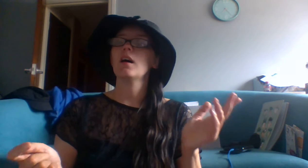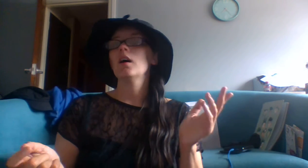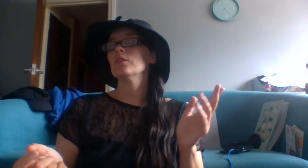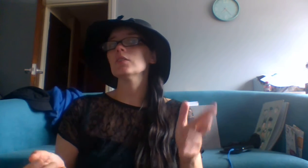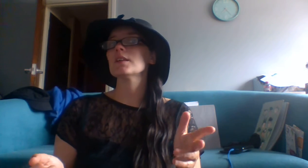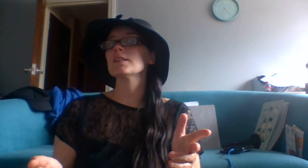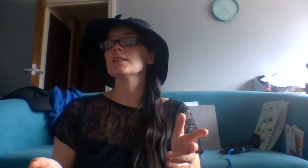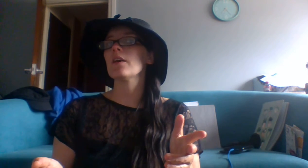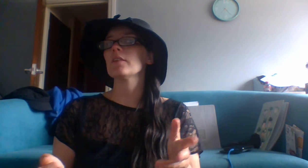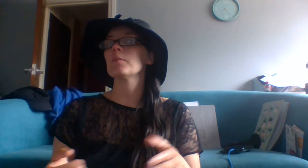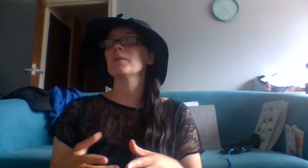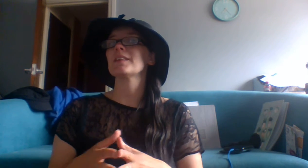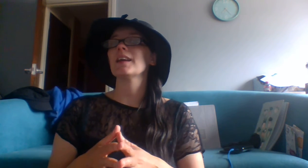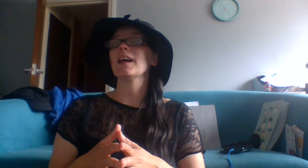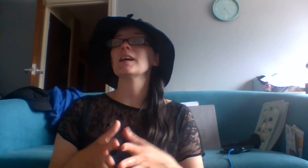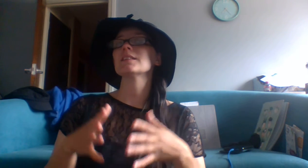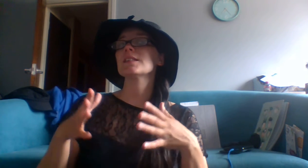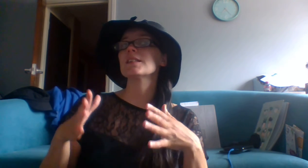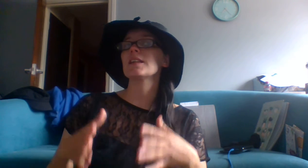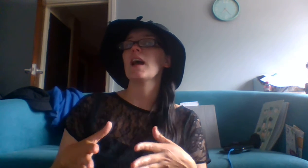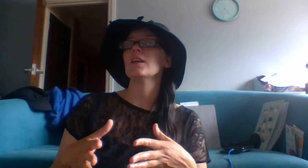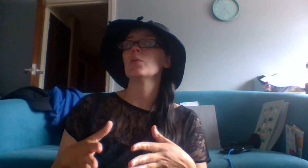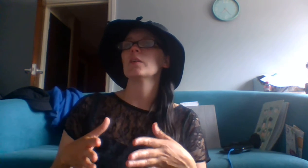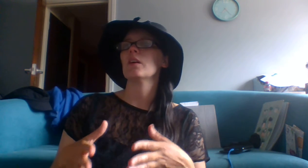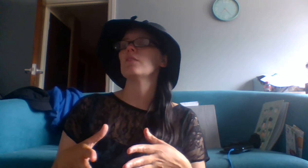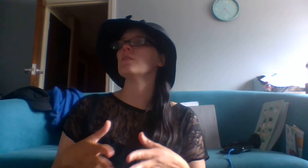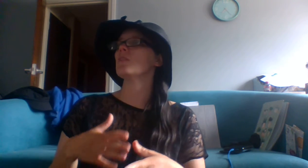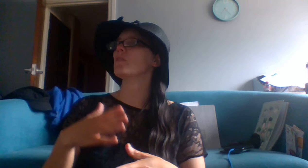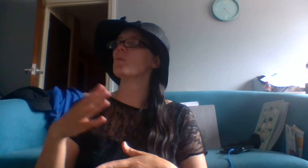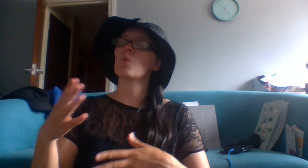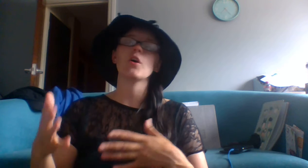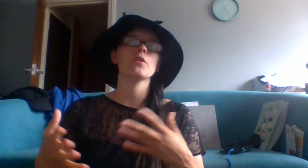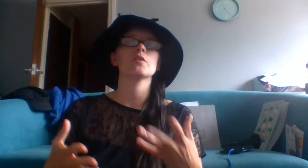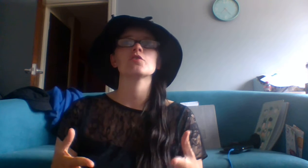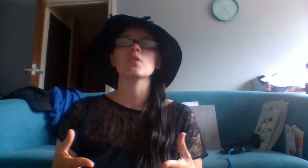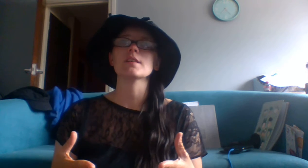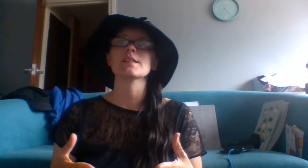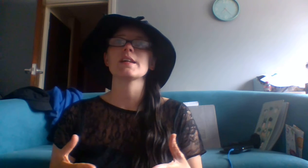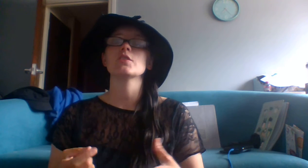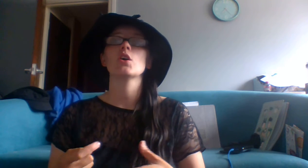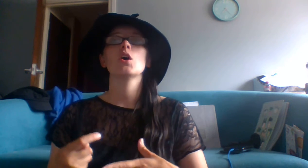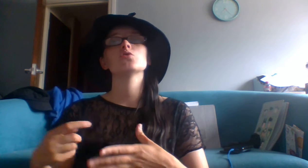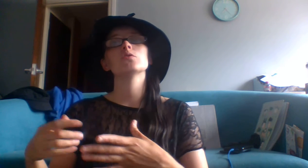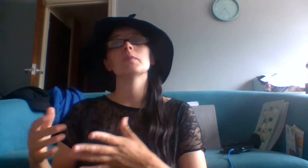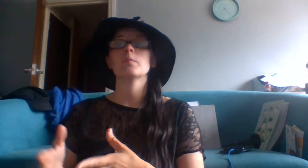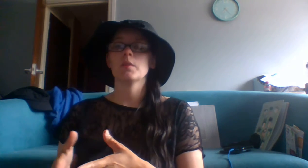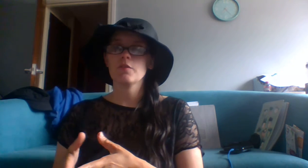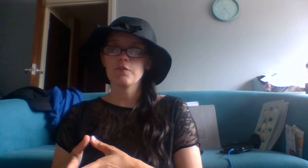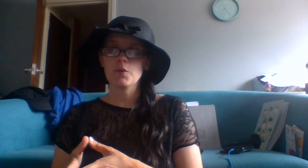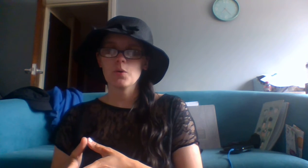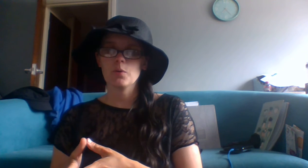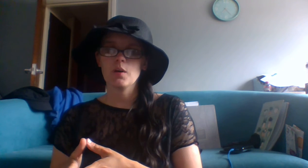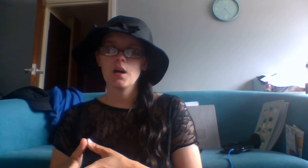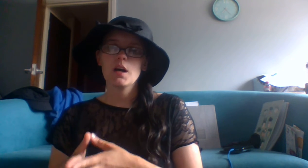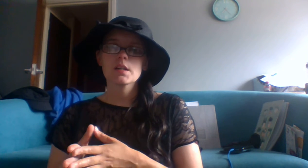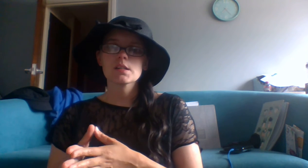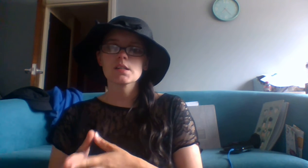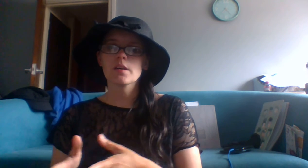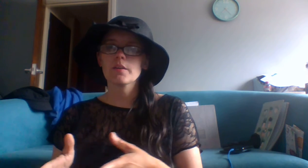Not necessarily, but they can scare you enough while you're in a drunk state to maybe fall. So